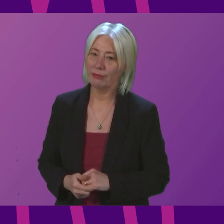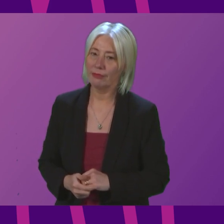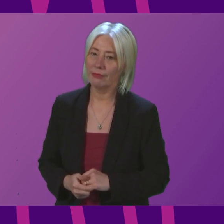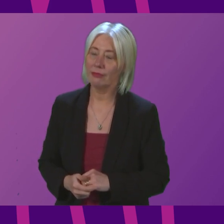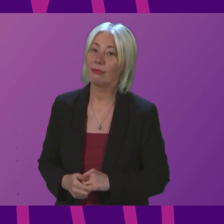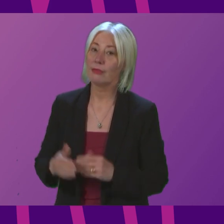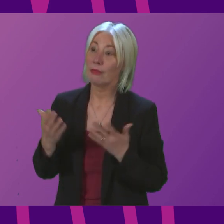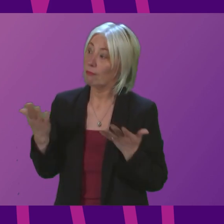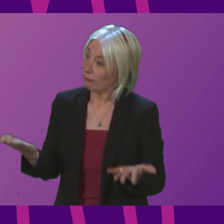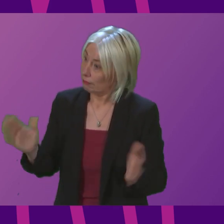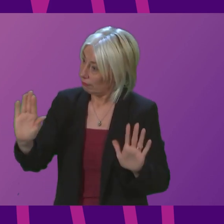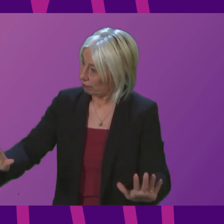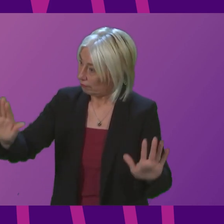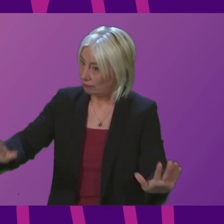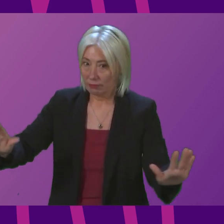members